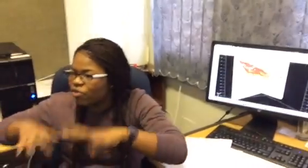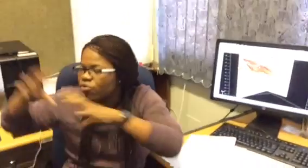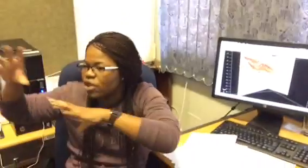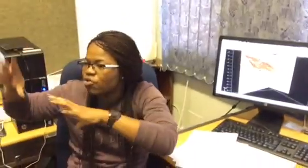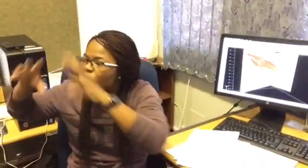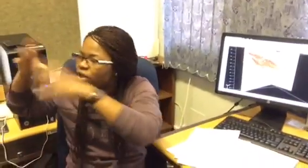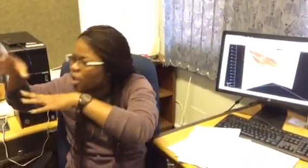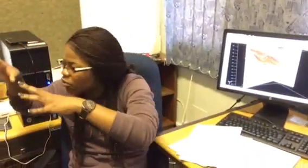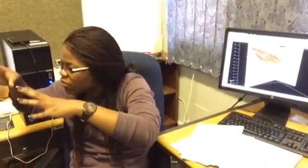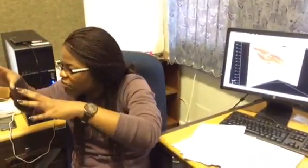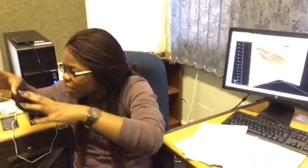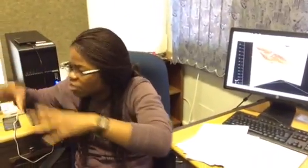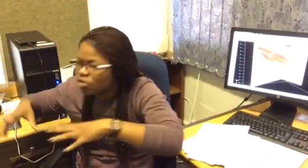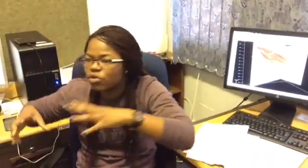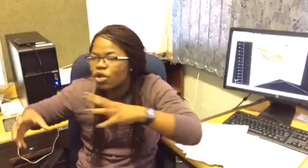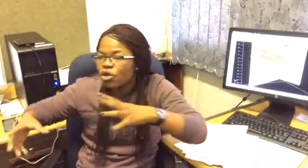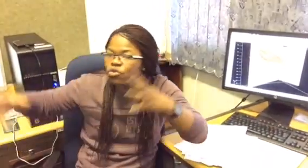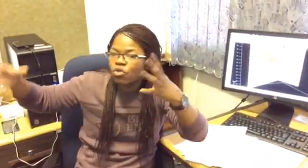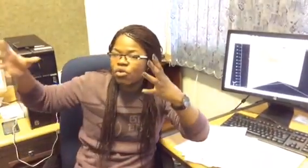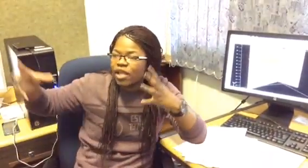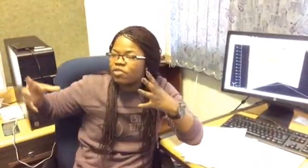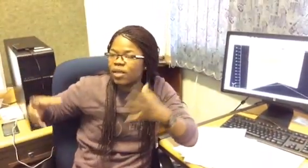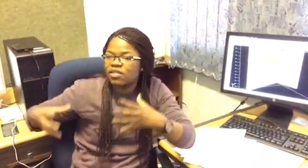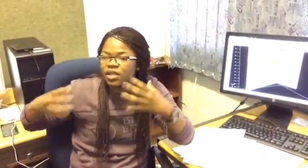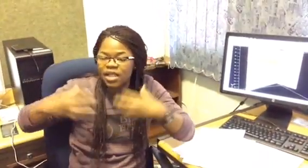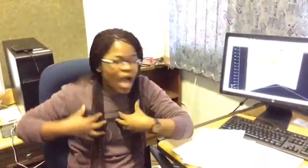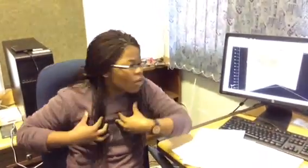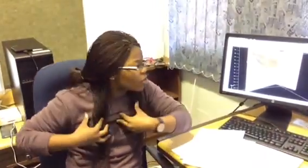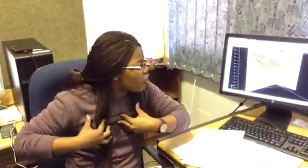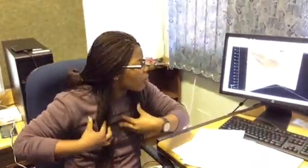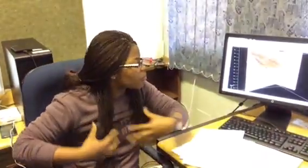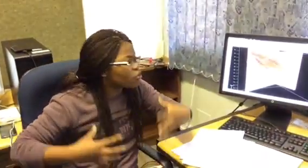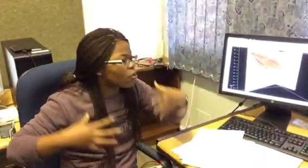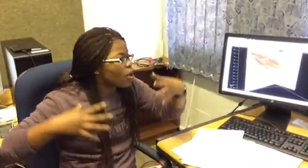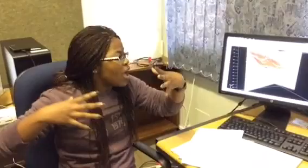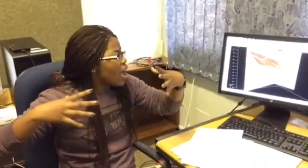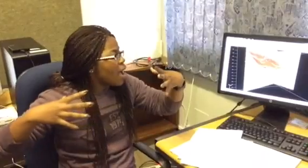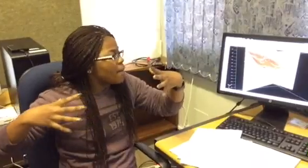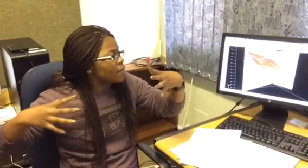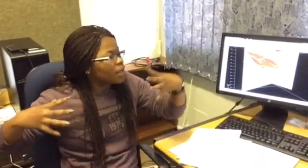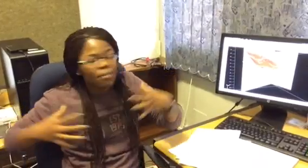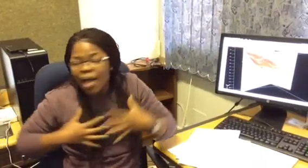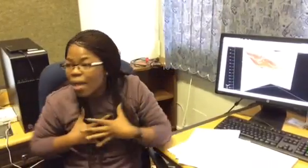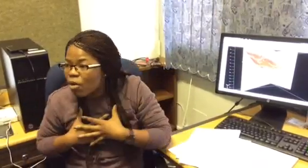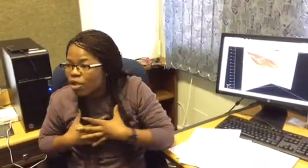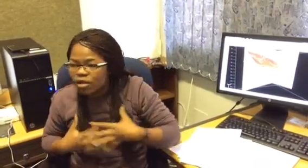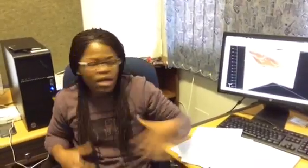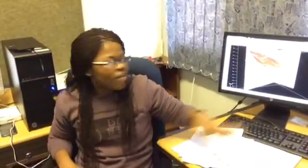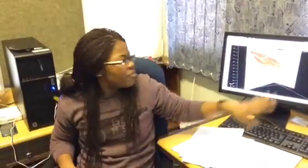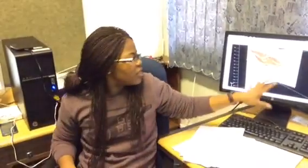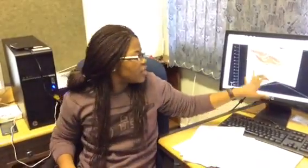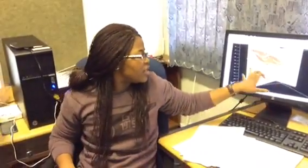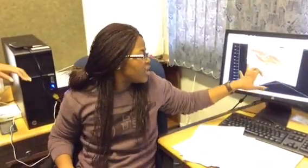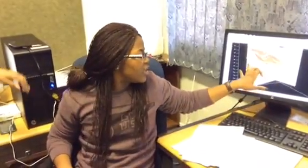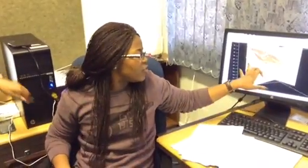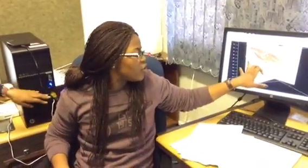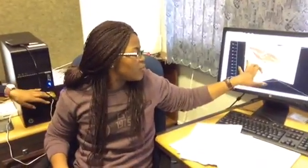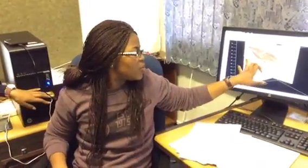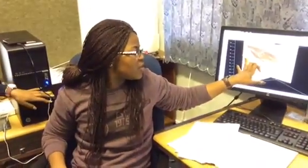reef we need to go here we'll find the gold so that's basically our job so um in my model I've basically interpreted